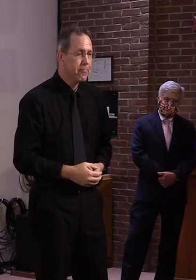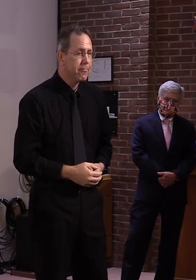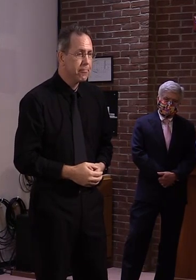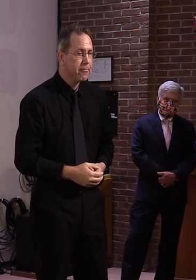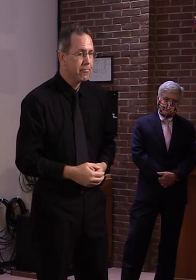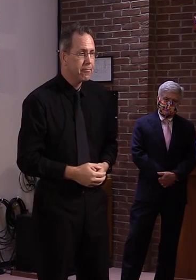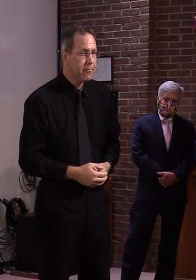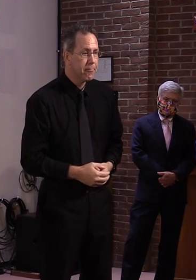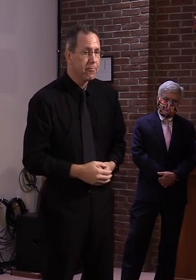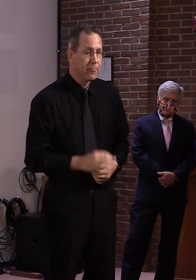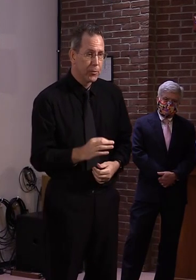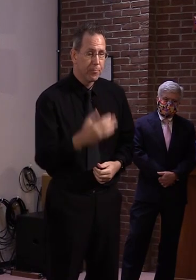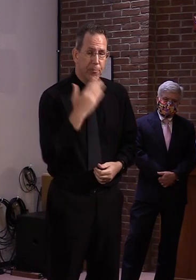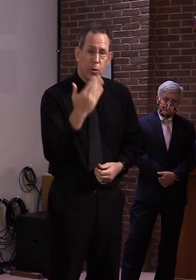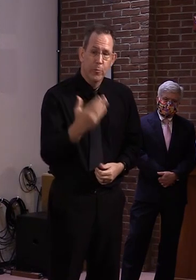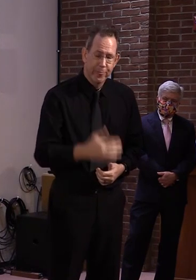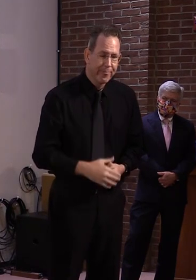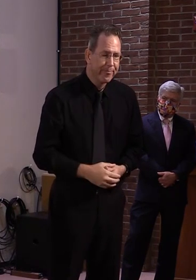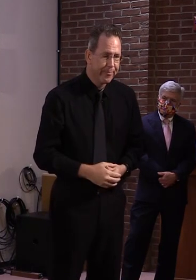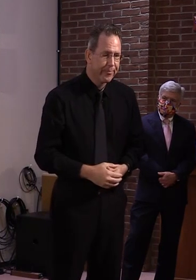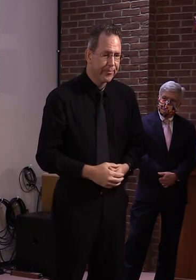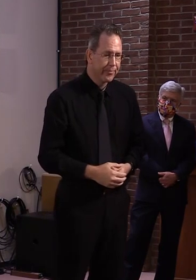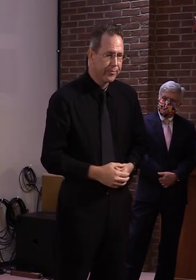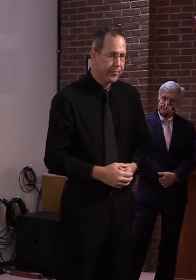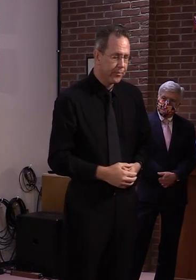Great. Thank you very much. you